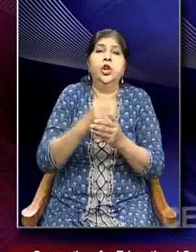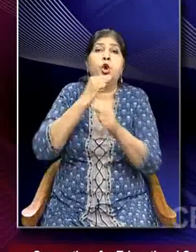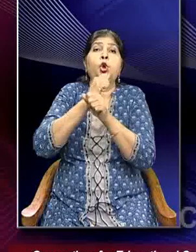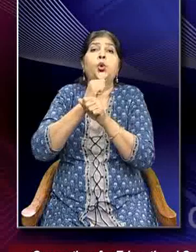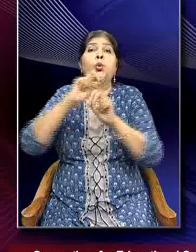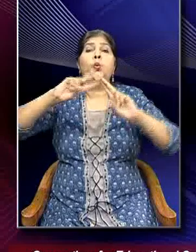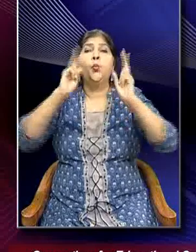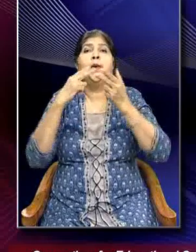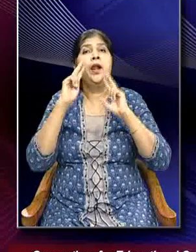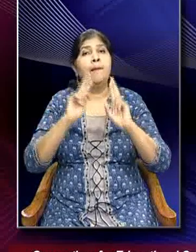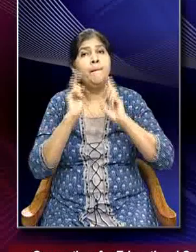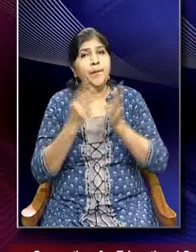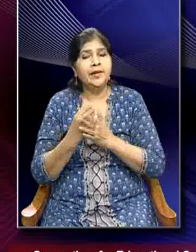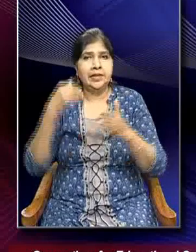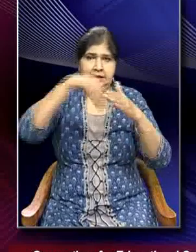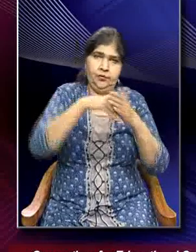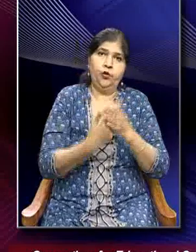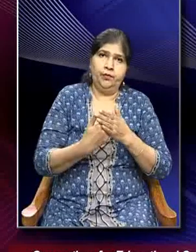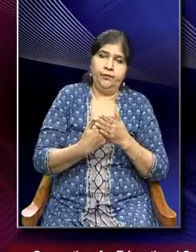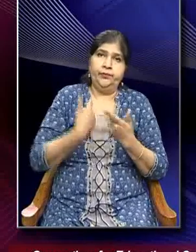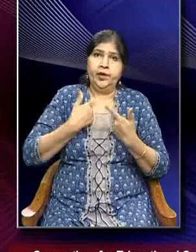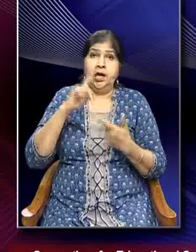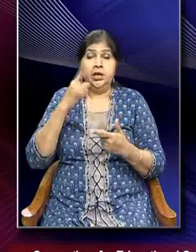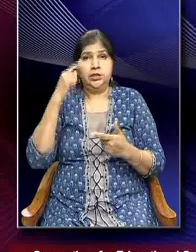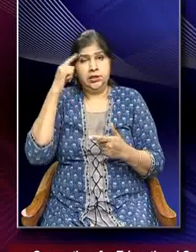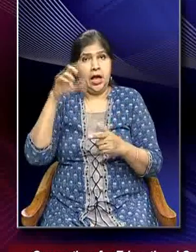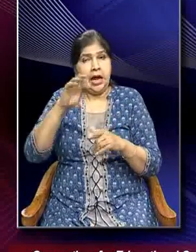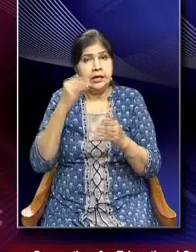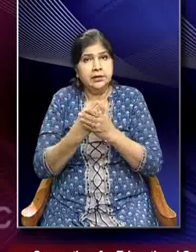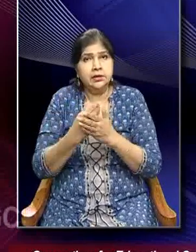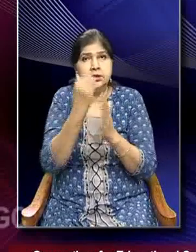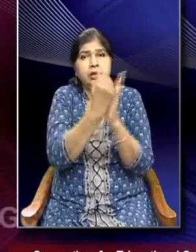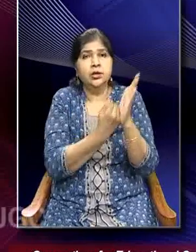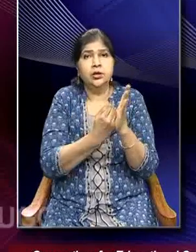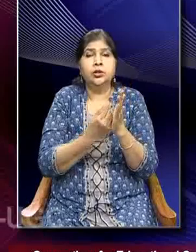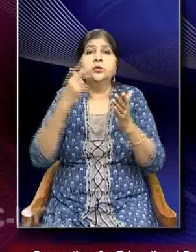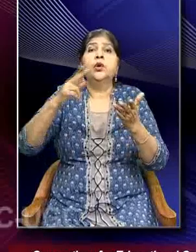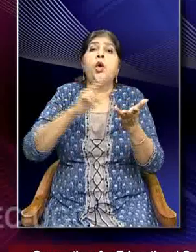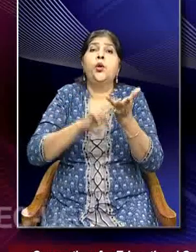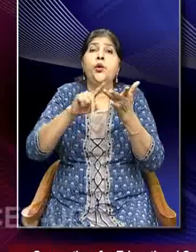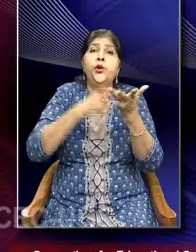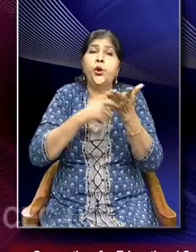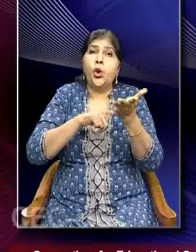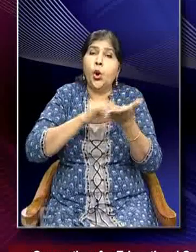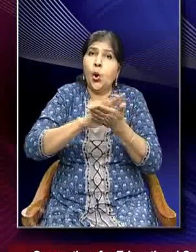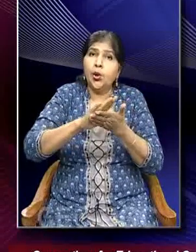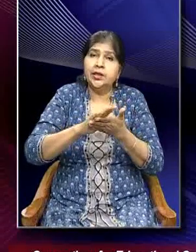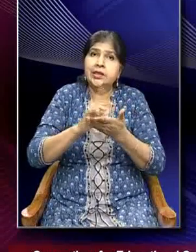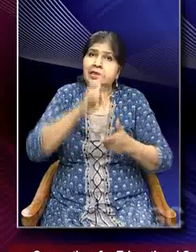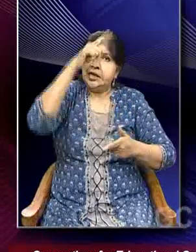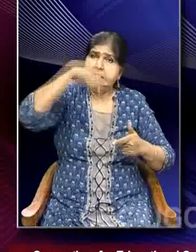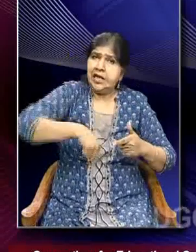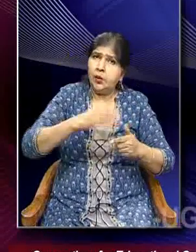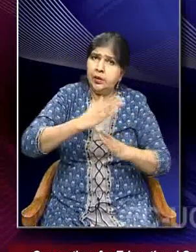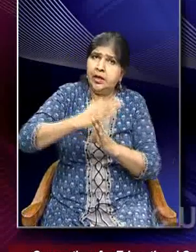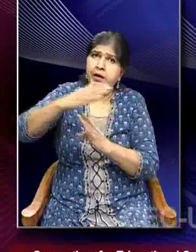change is also very important to understand issues of North-South divide. So, therefore, in